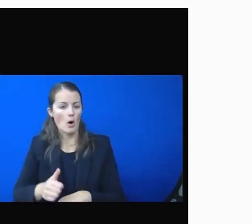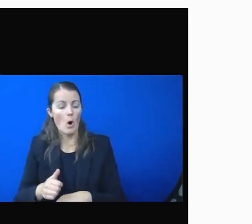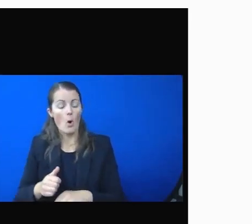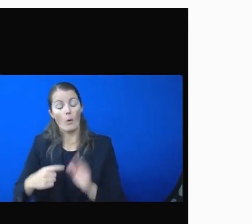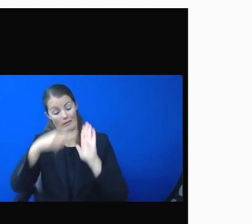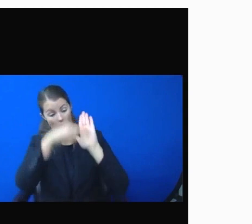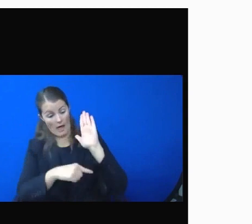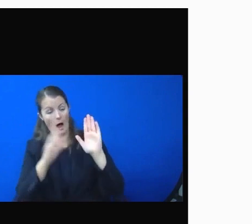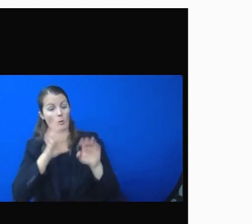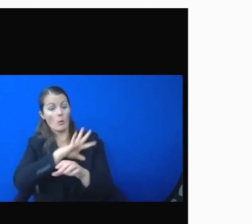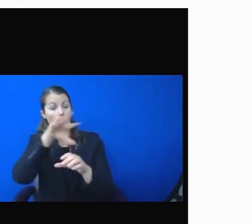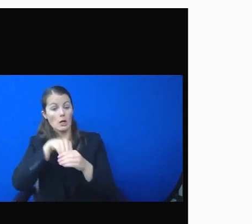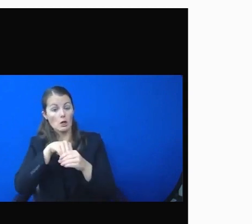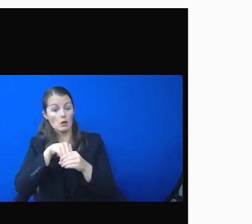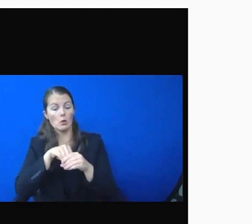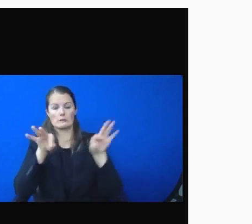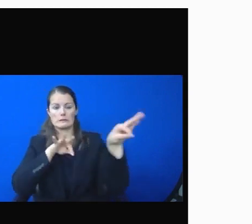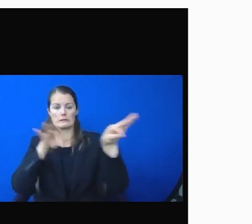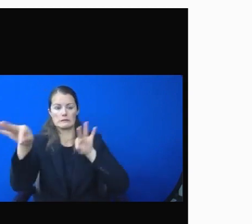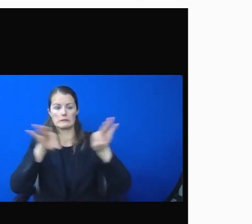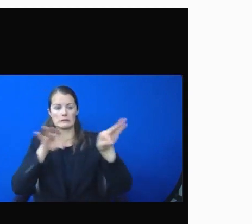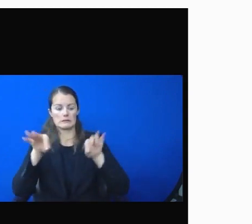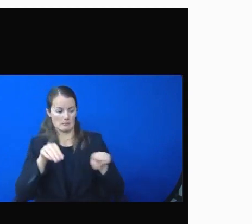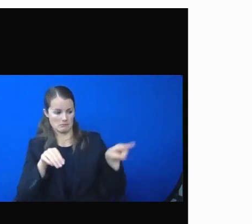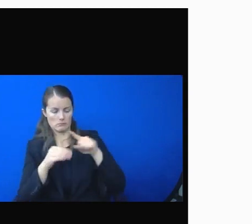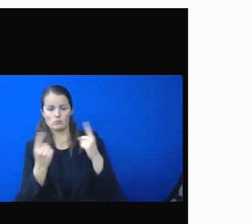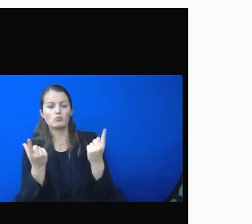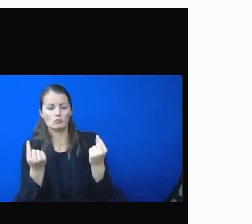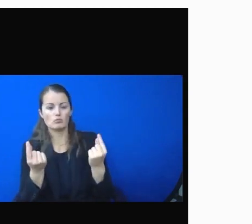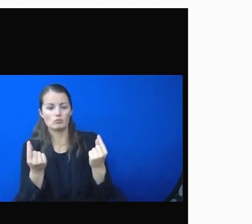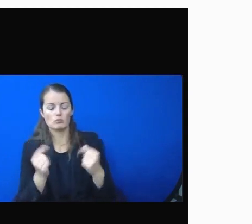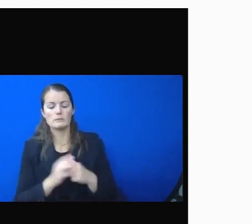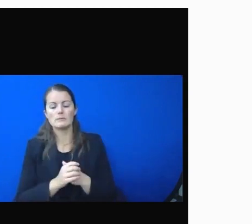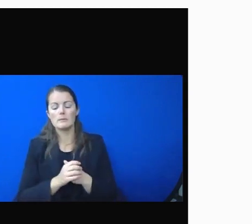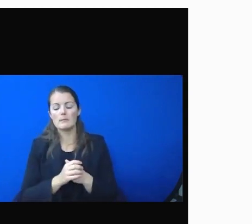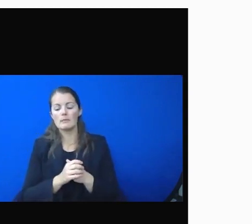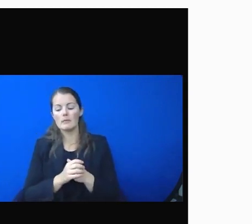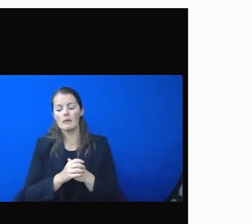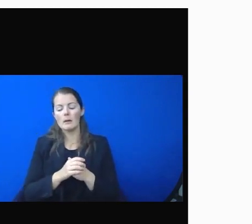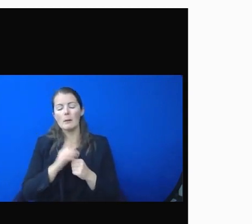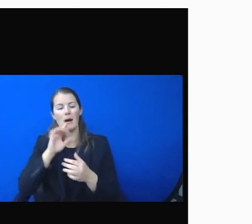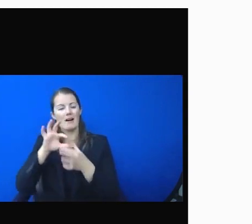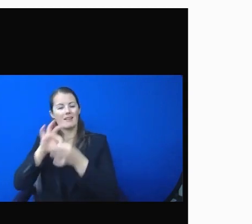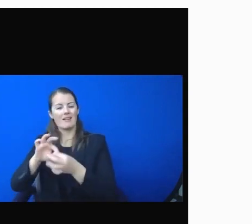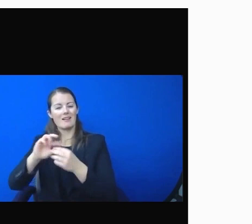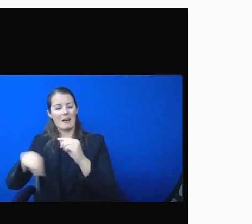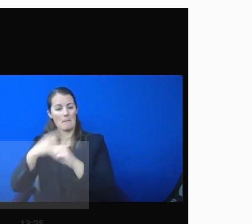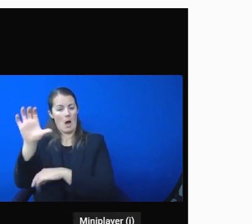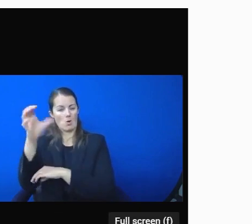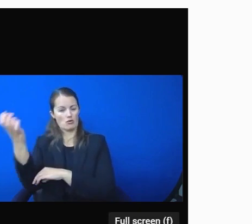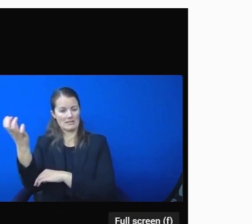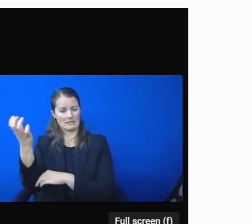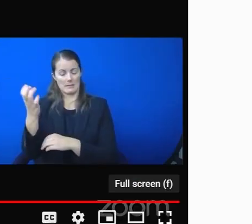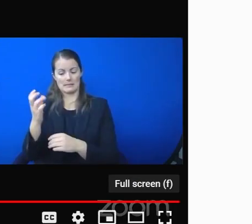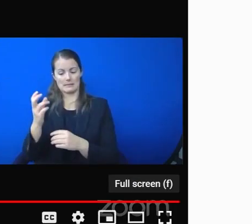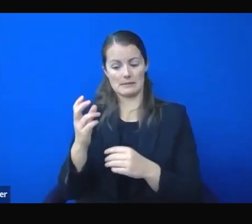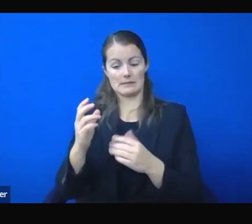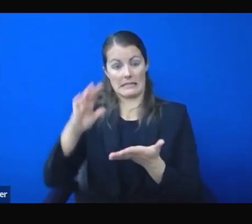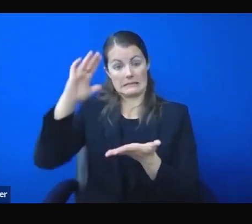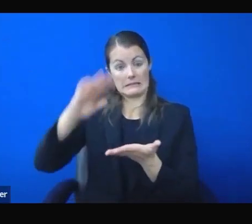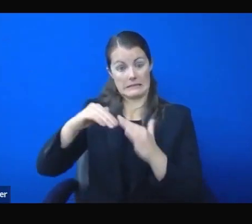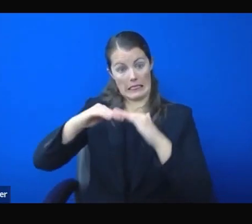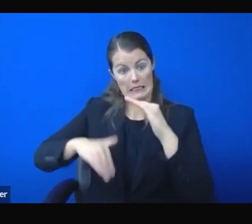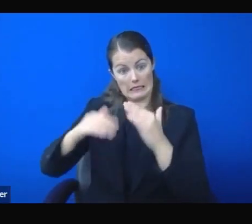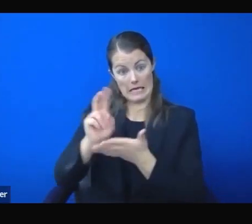But when you talk about Christmas being two weeks away, want to add a little something. You're right. Christmas is less than two weeks away. And the best